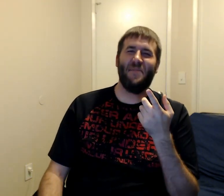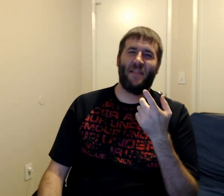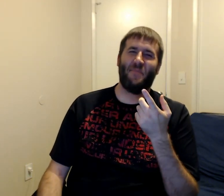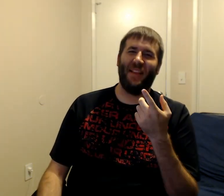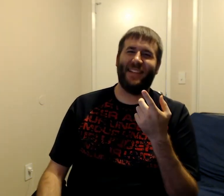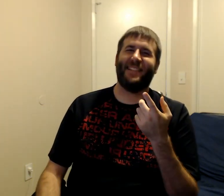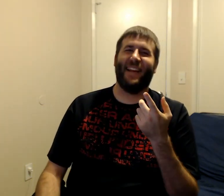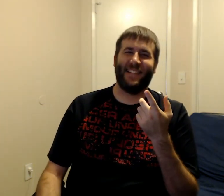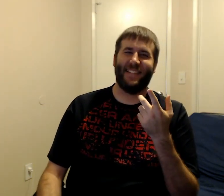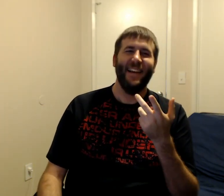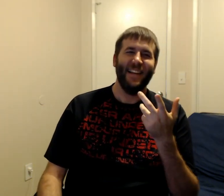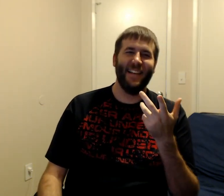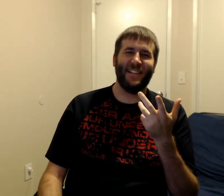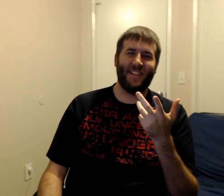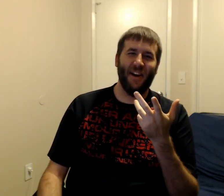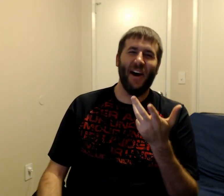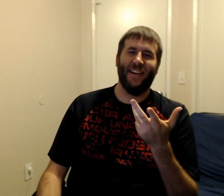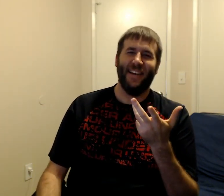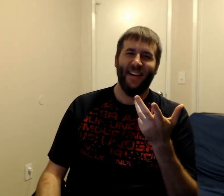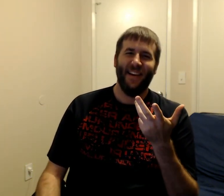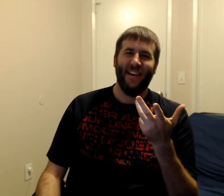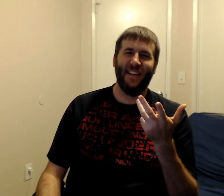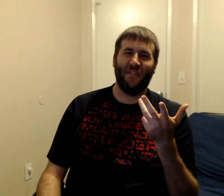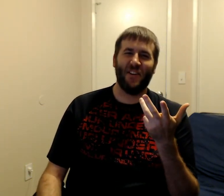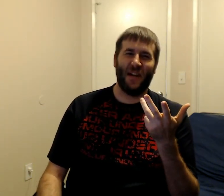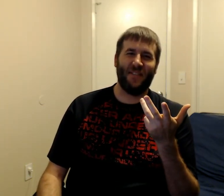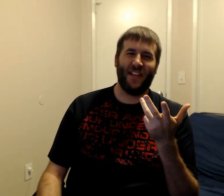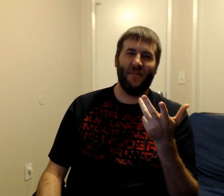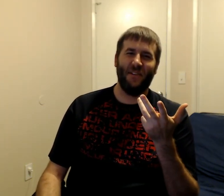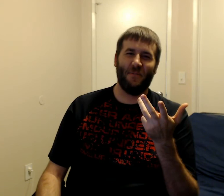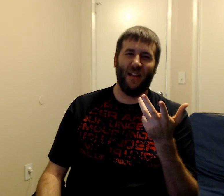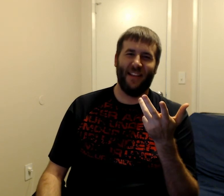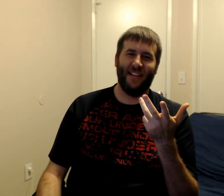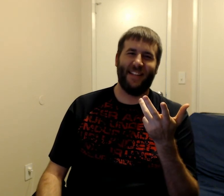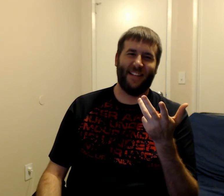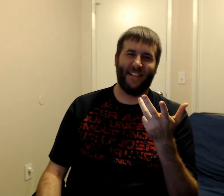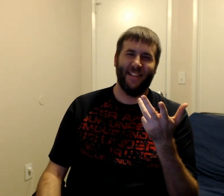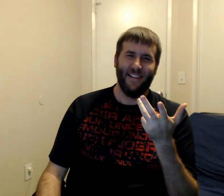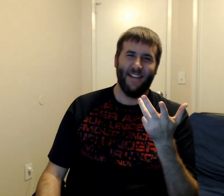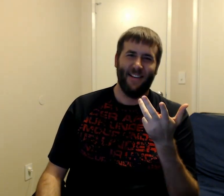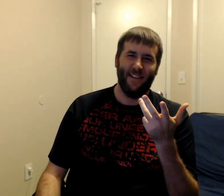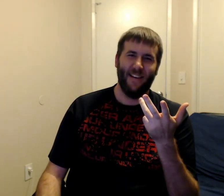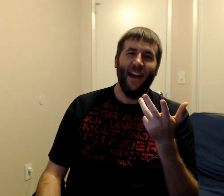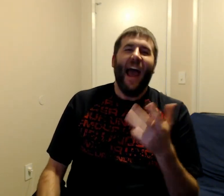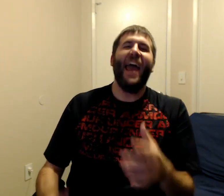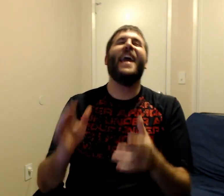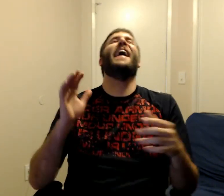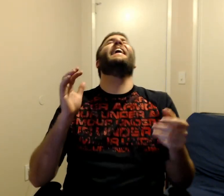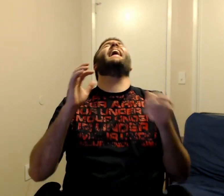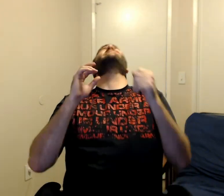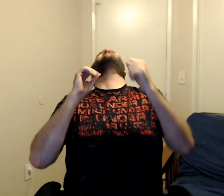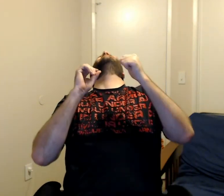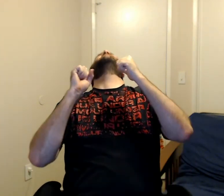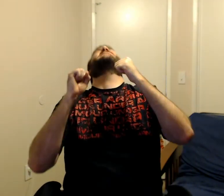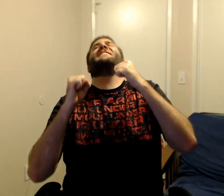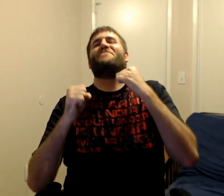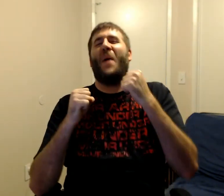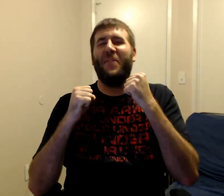like ballistics. This is good. This is the first time I've seen him use ballistics. He has using a buffer